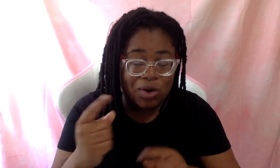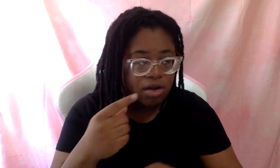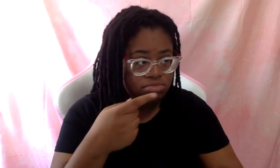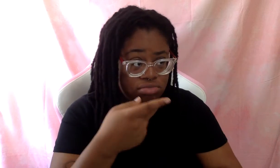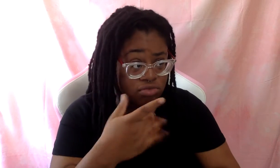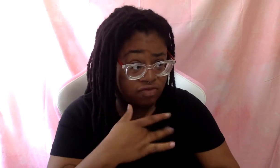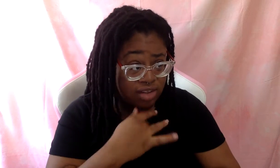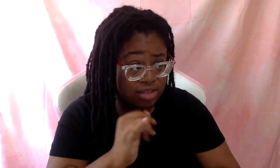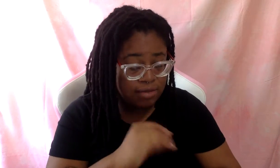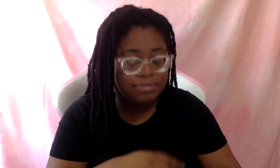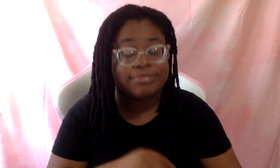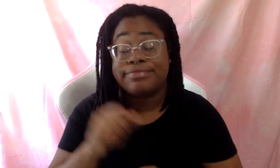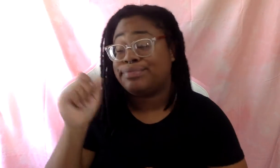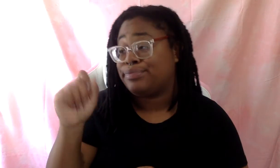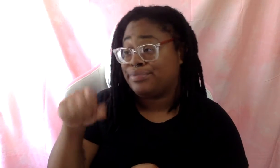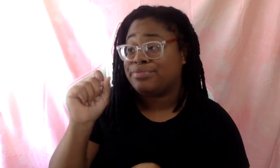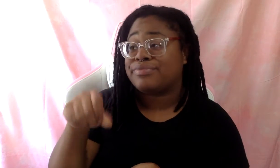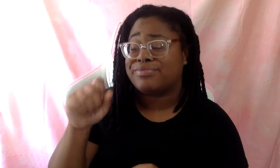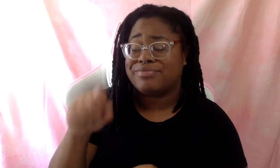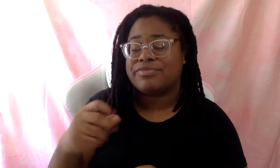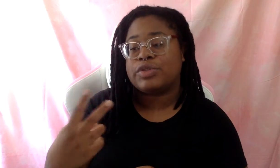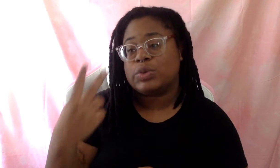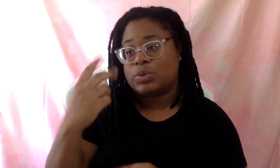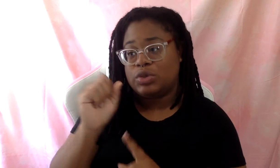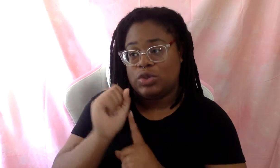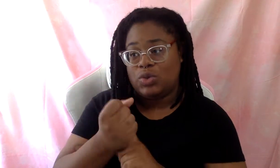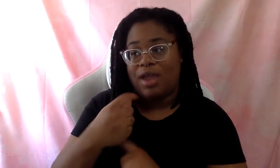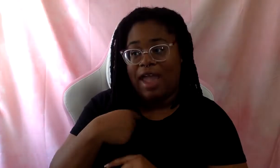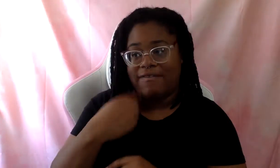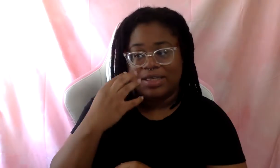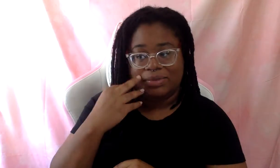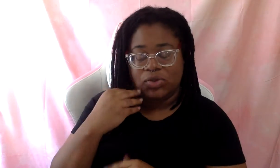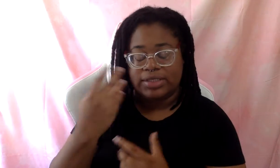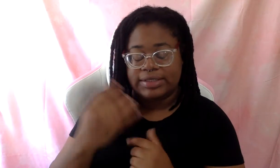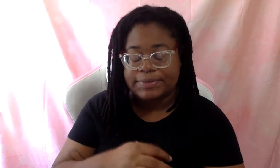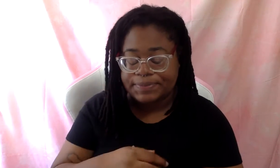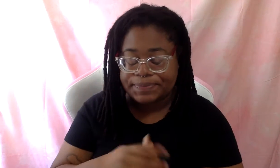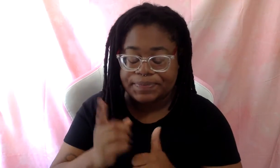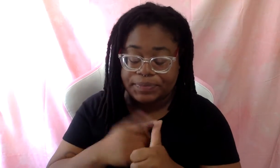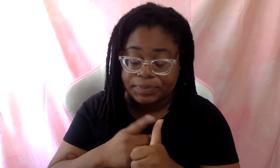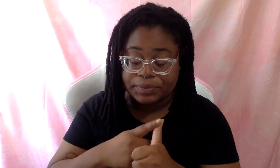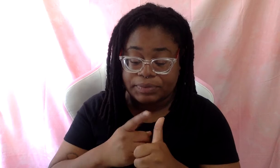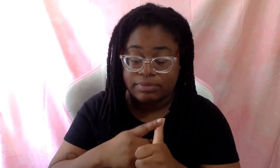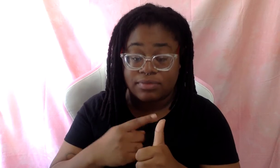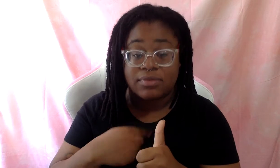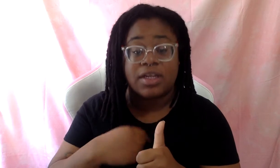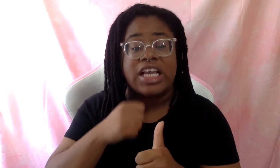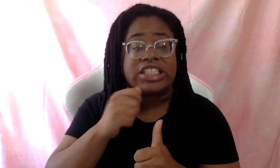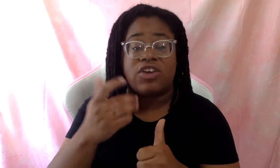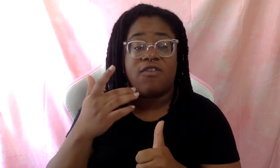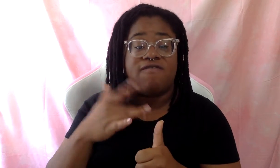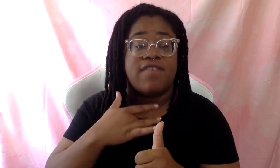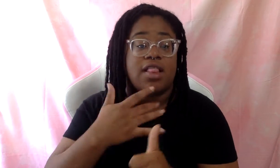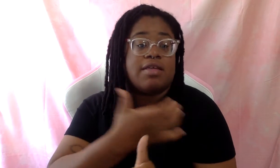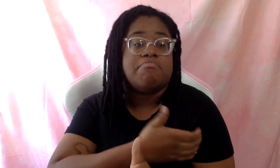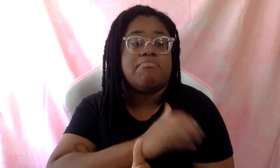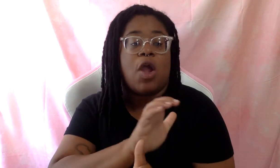Absolutely. I think there's two situations that I've been in. The one situation where I don't feel empowered to speak, or I'm literally